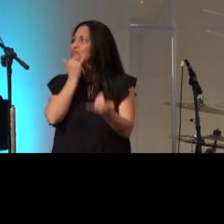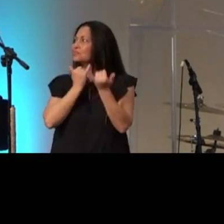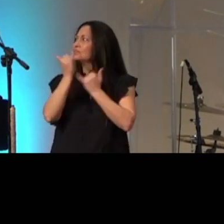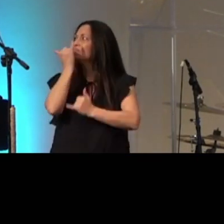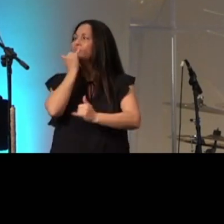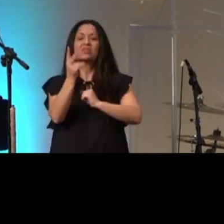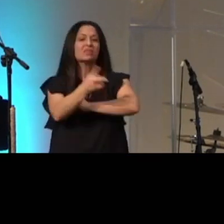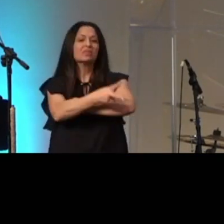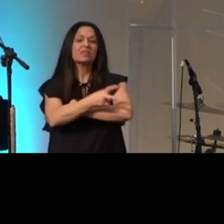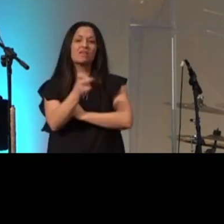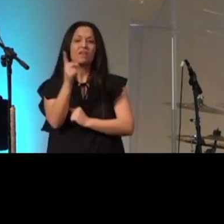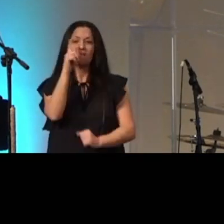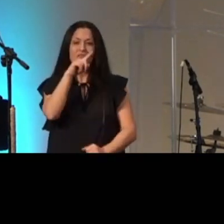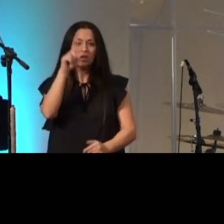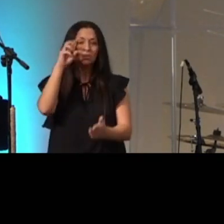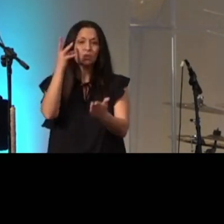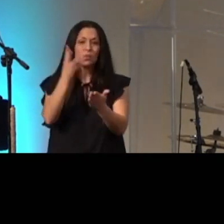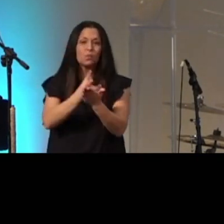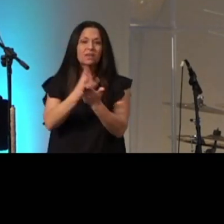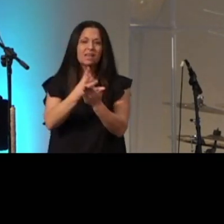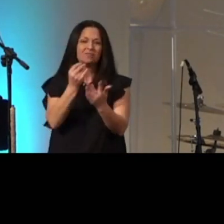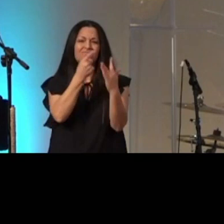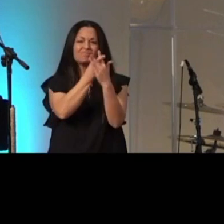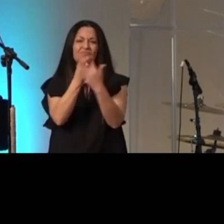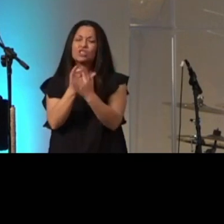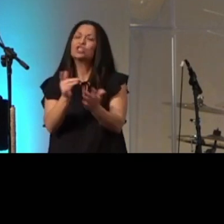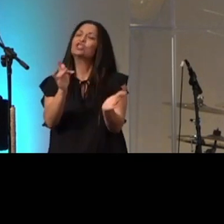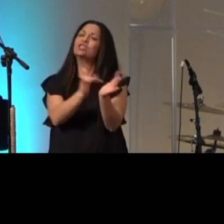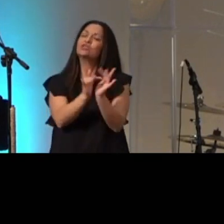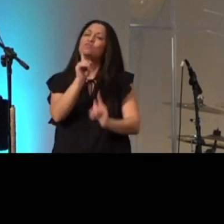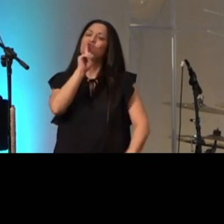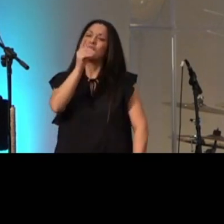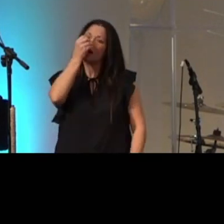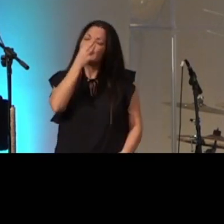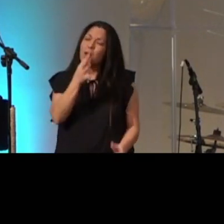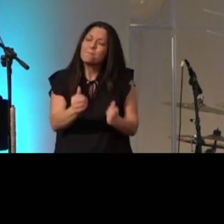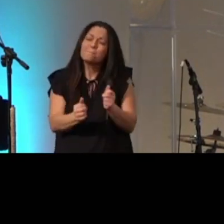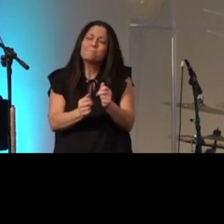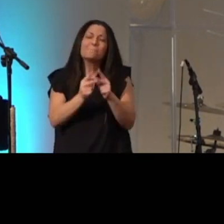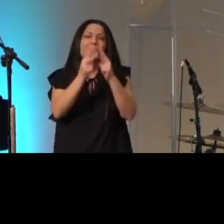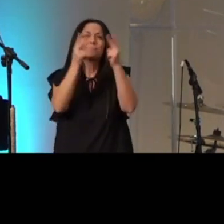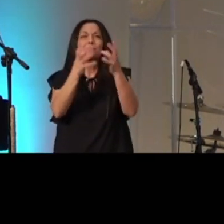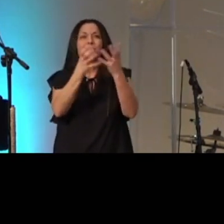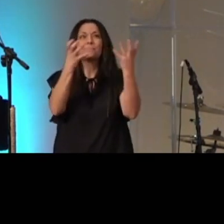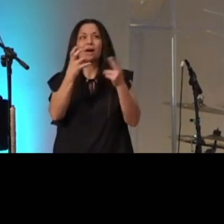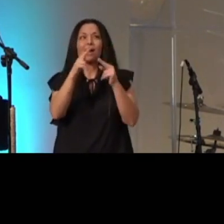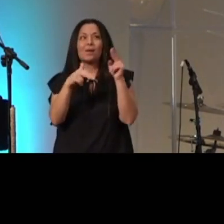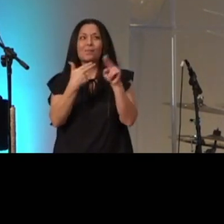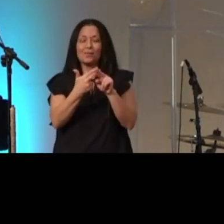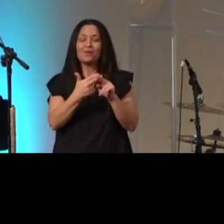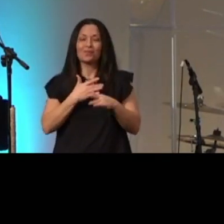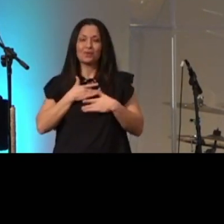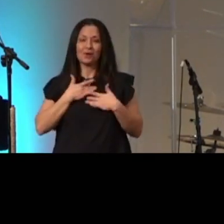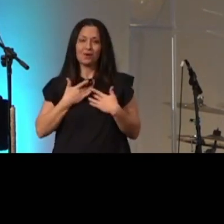jesus cares very much about the heart let me wipe this off